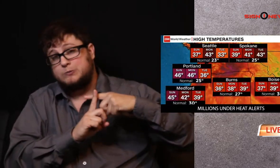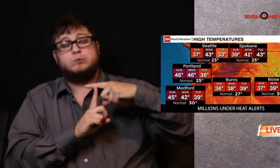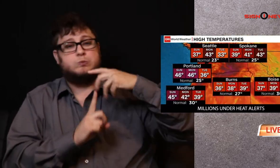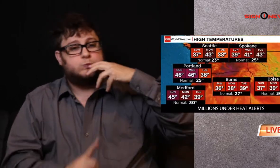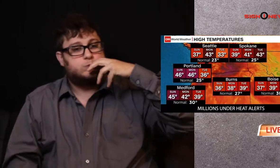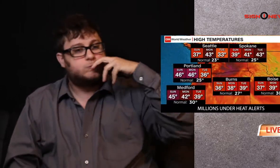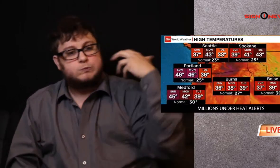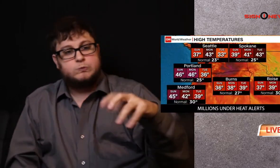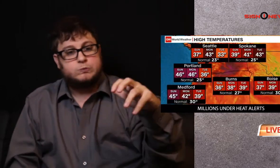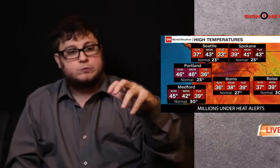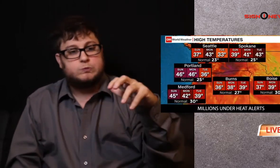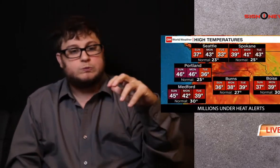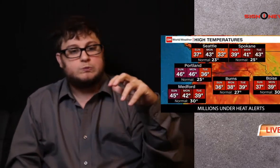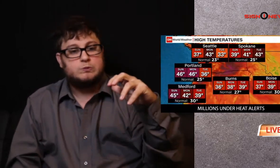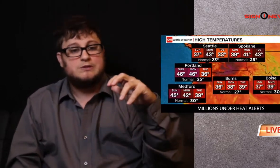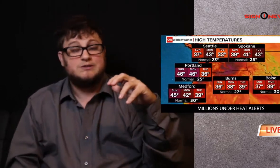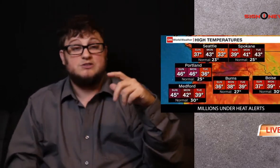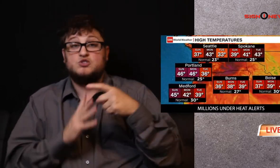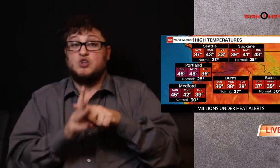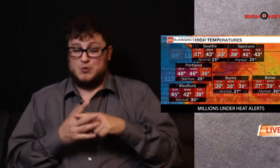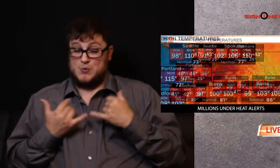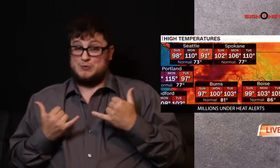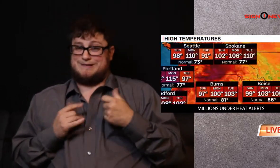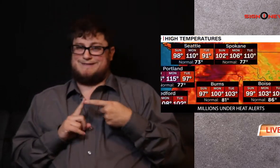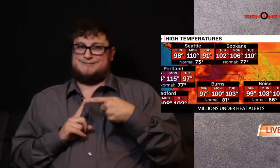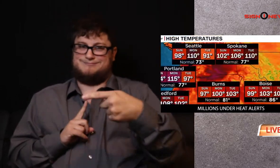temperatures starting today through Thursday.